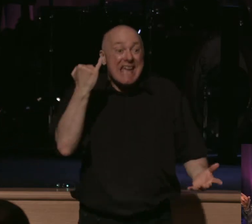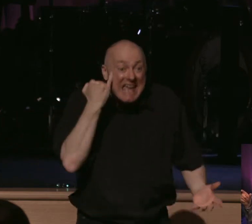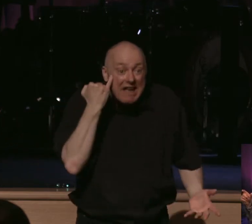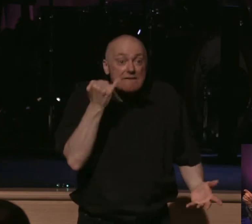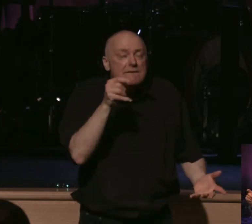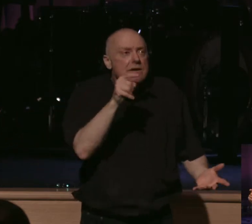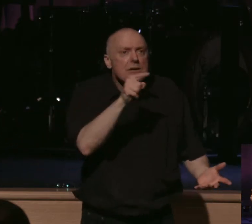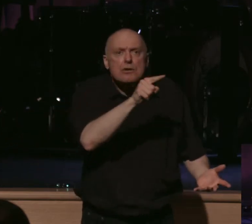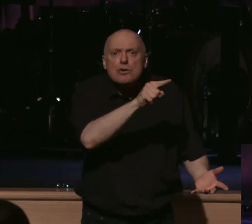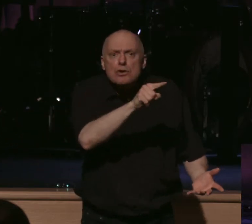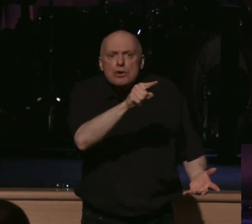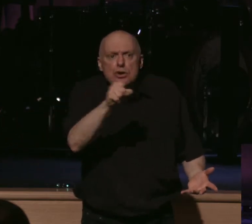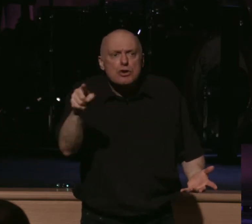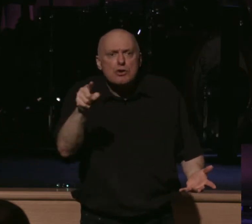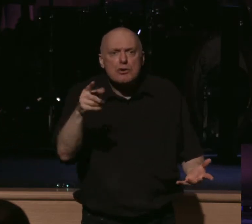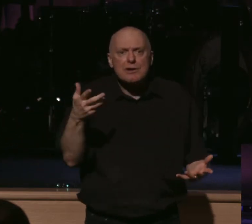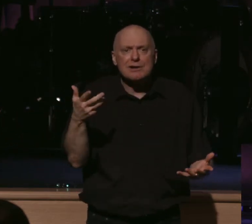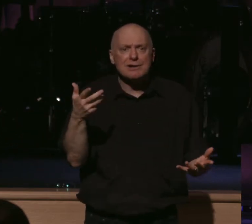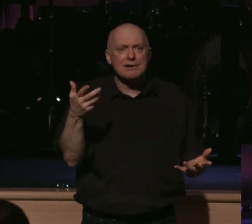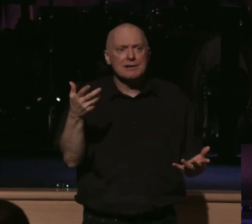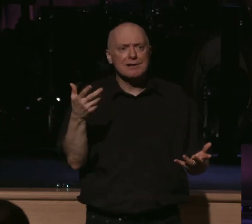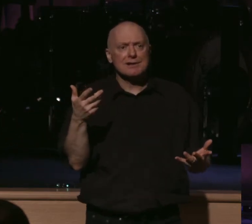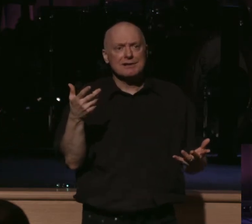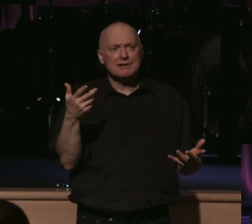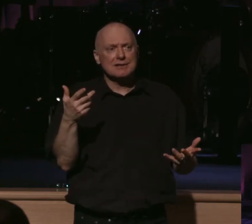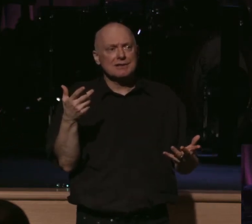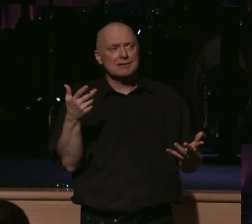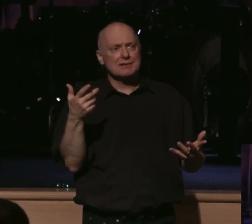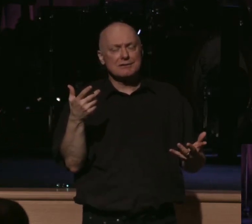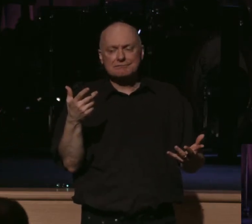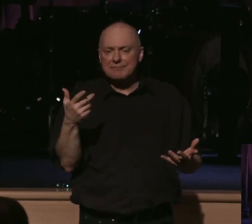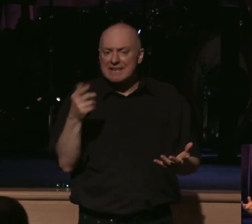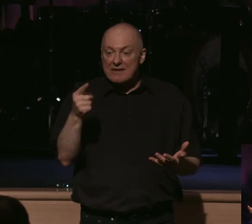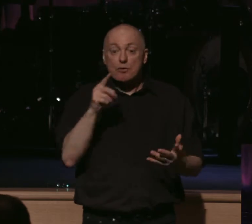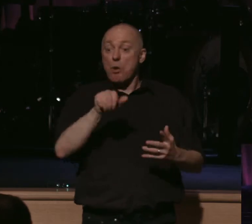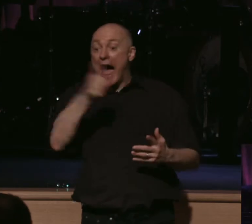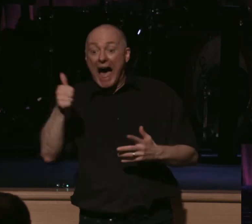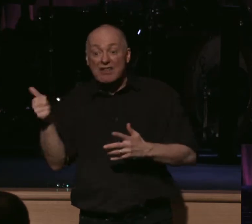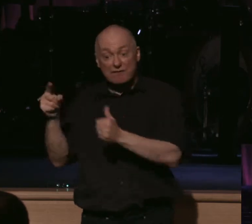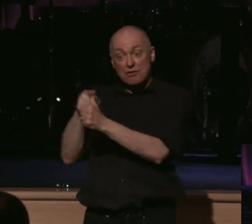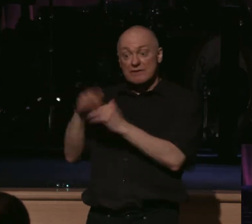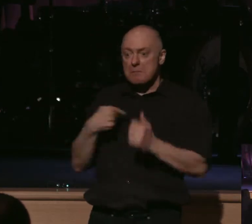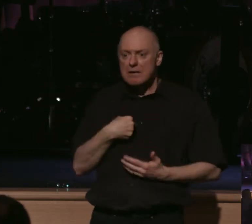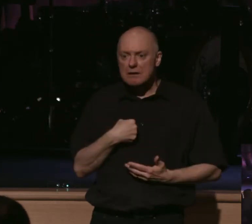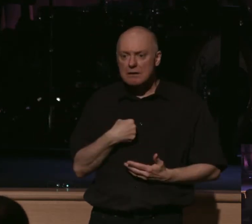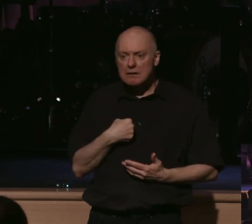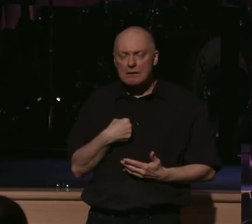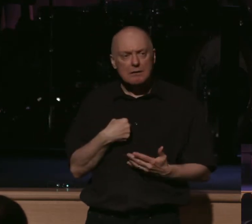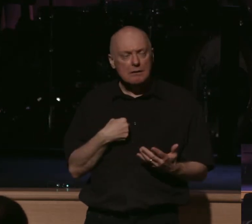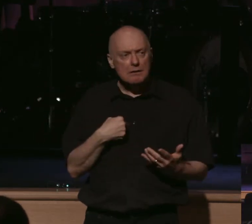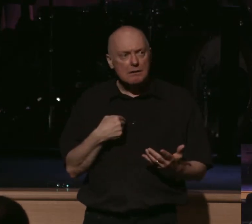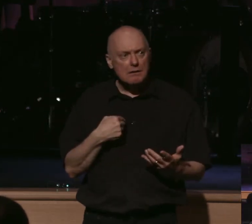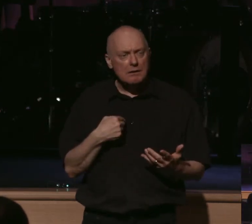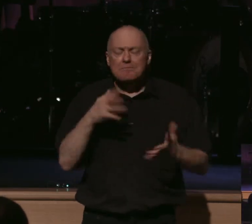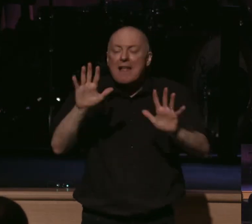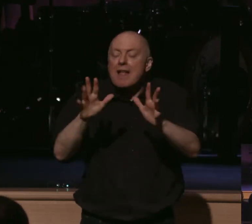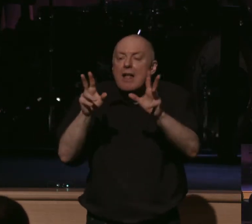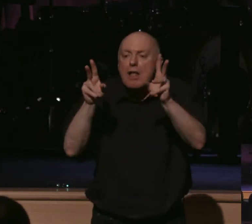capitulate in a relationship to your earthly father over me, then he says, you don't get the gospel. The person